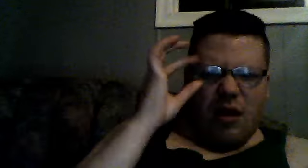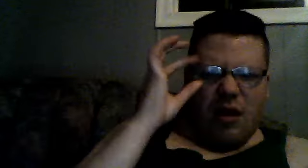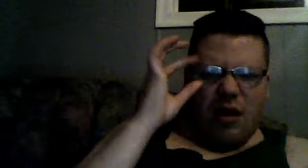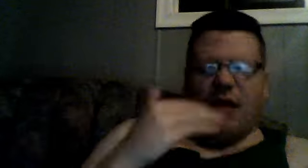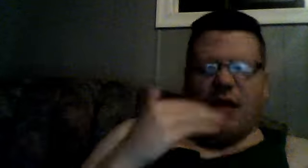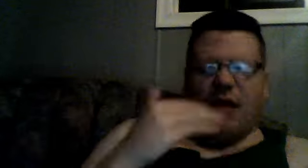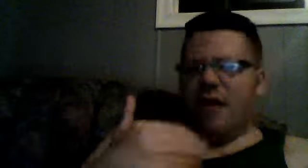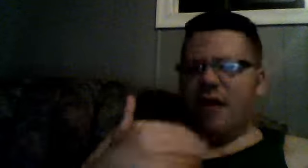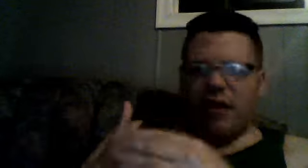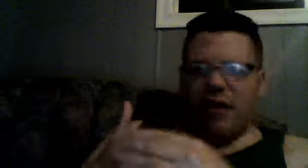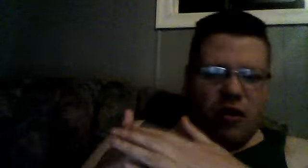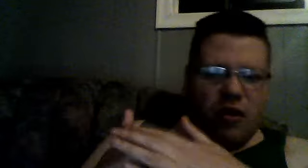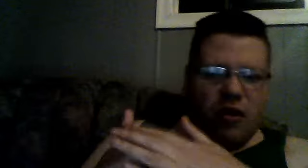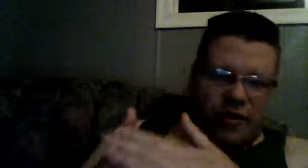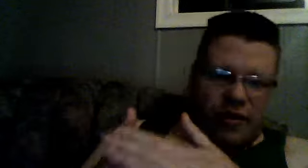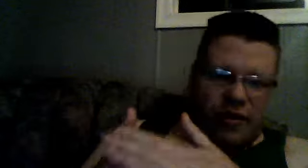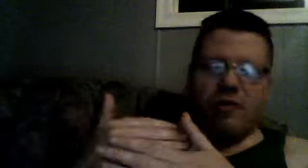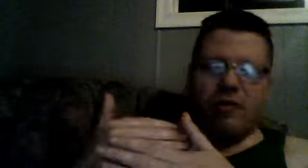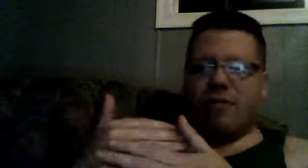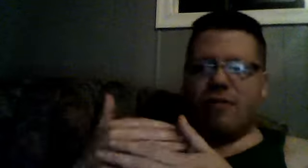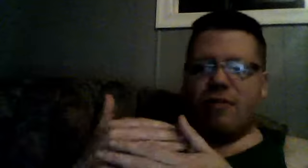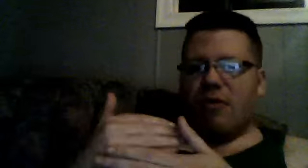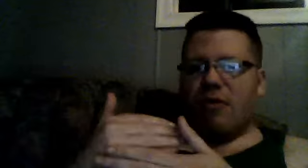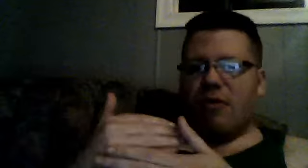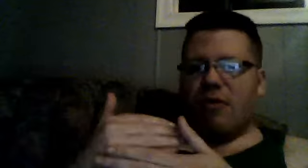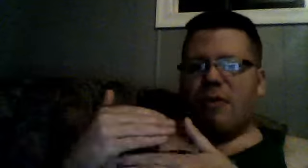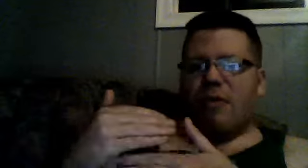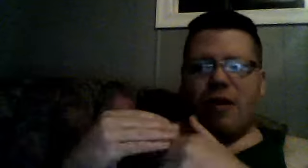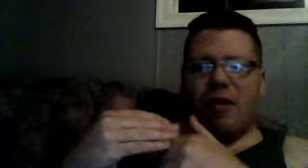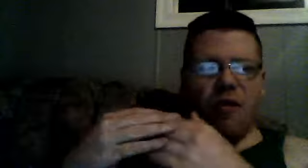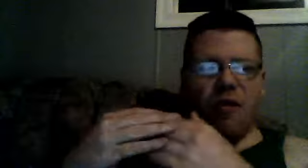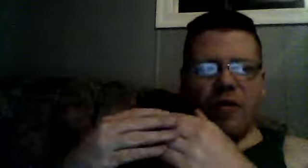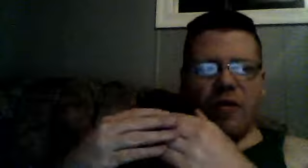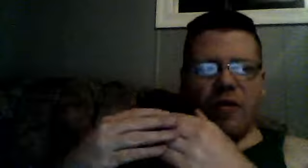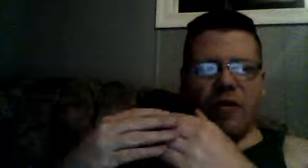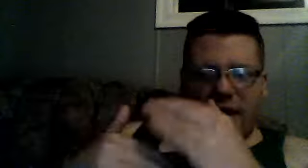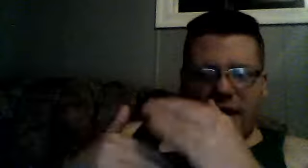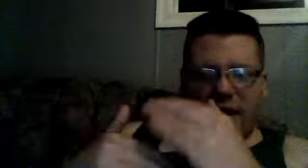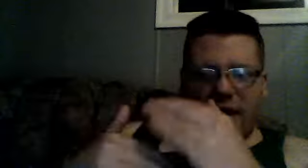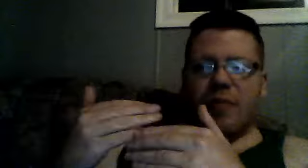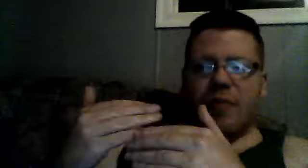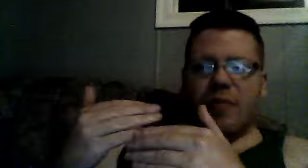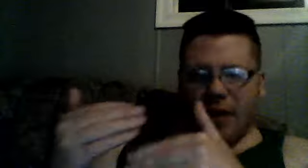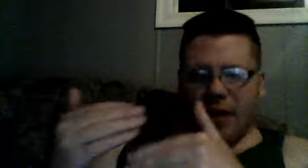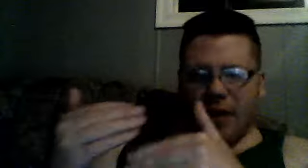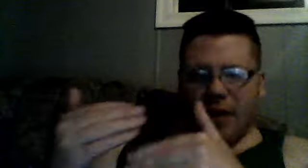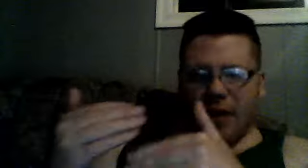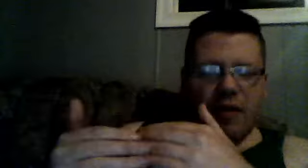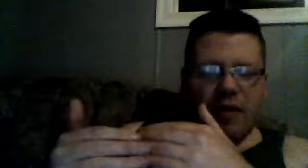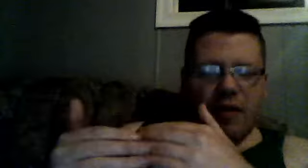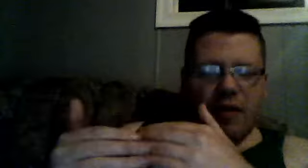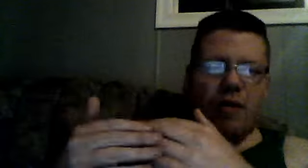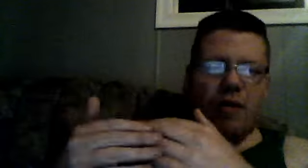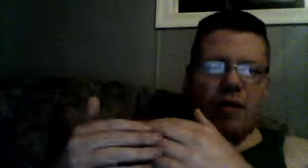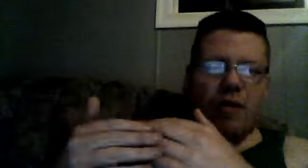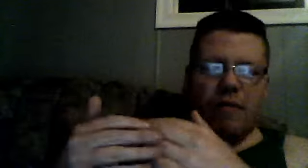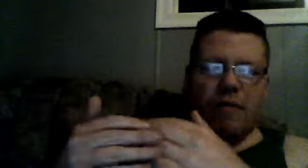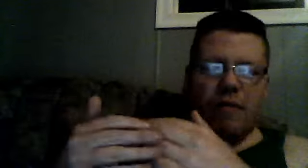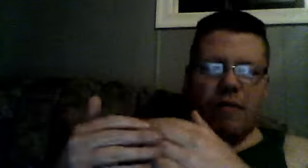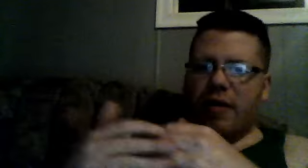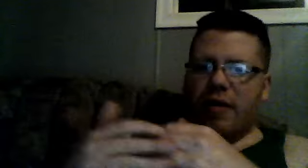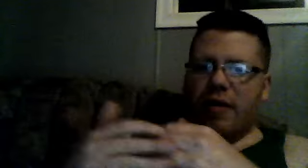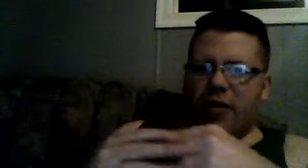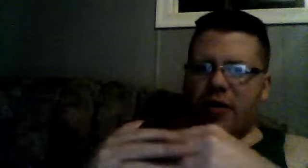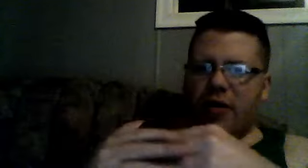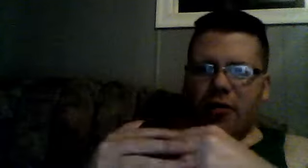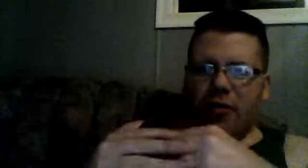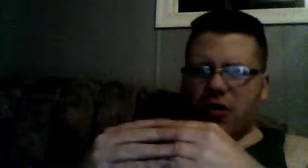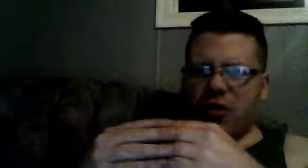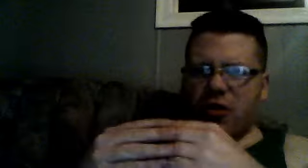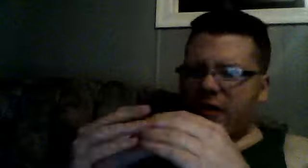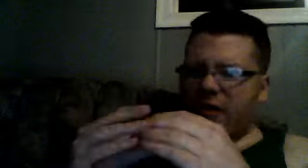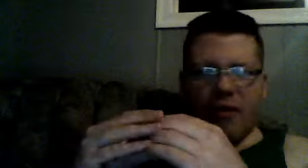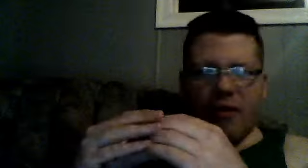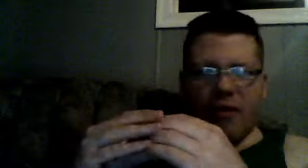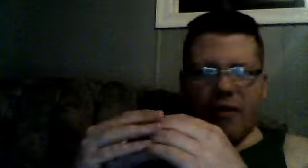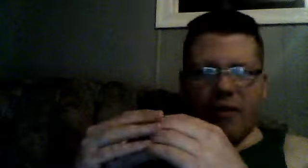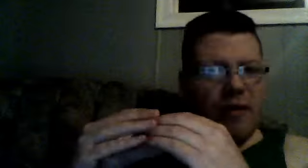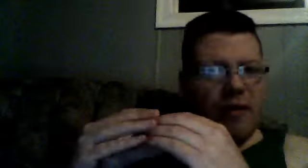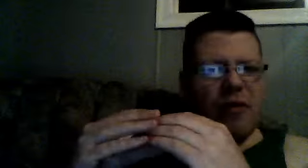it's not, go, over the, time, if you watch the, the, Transformers